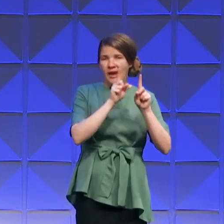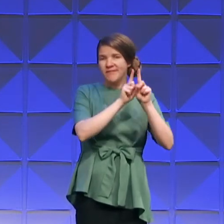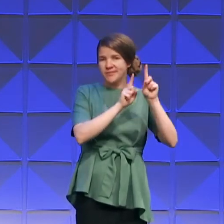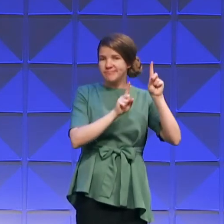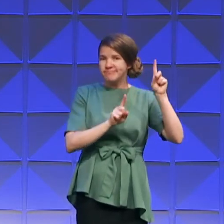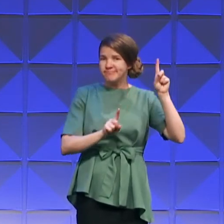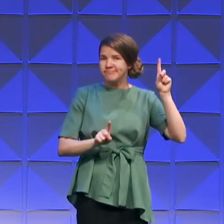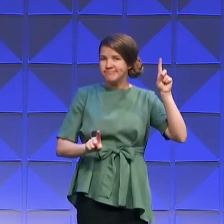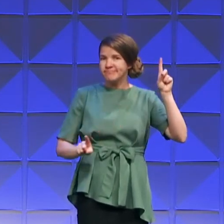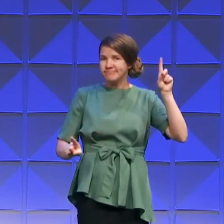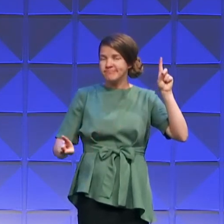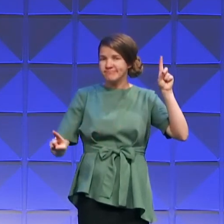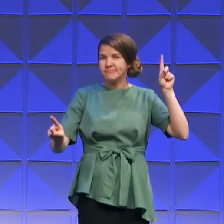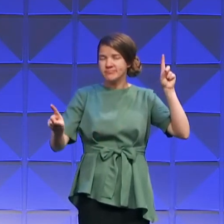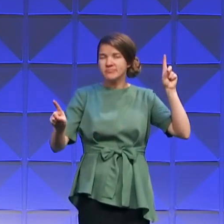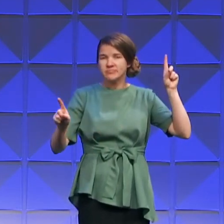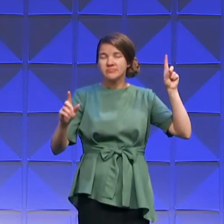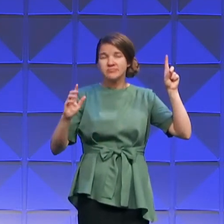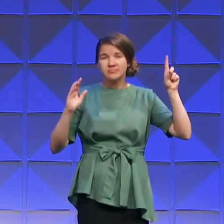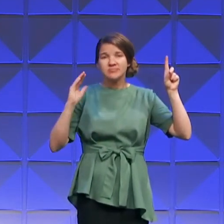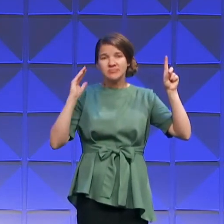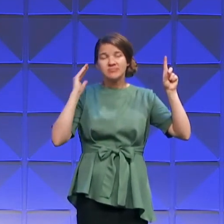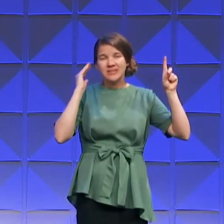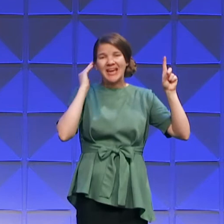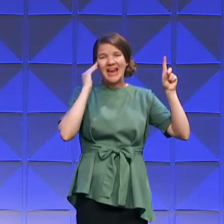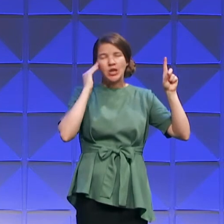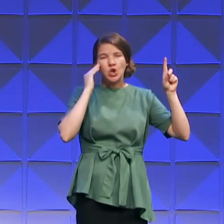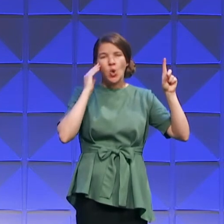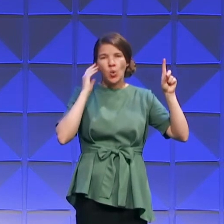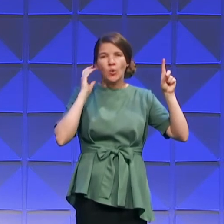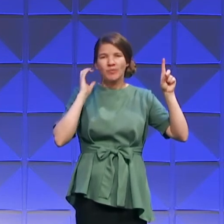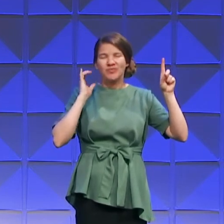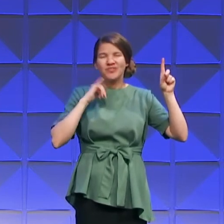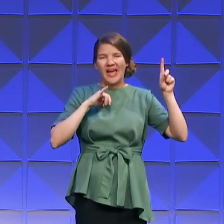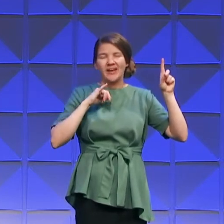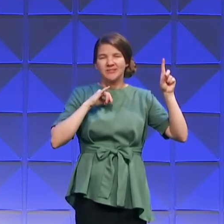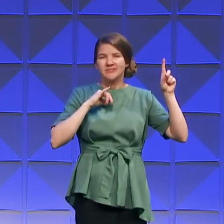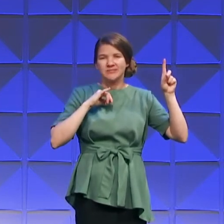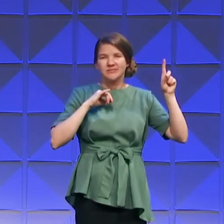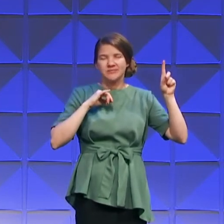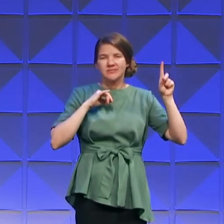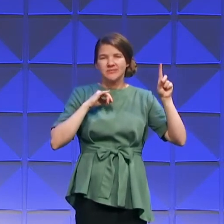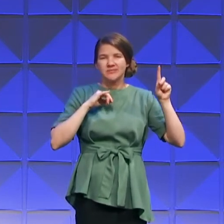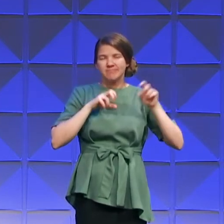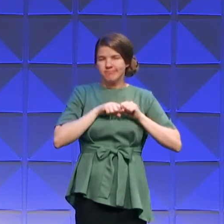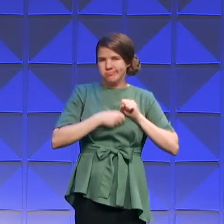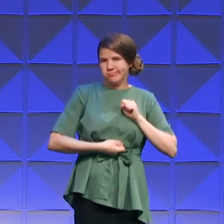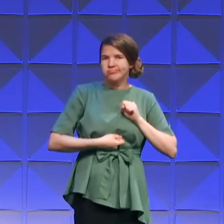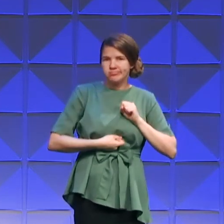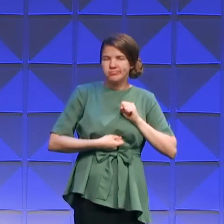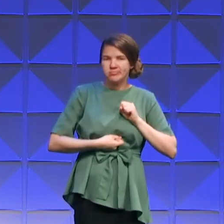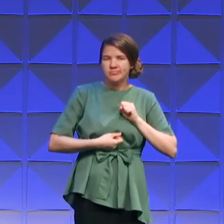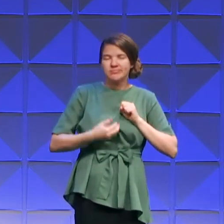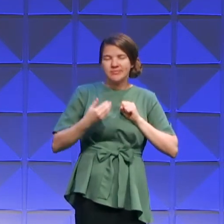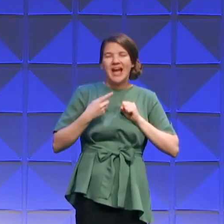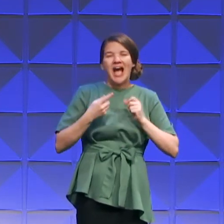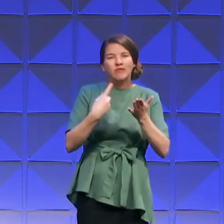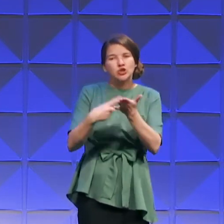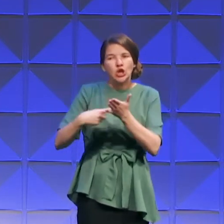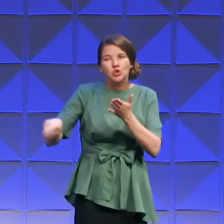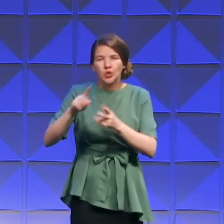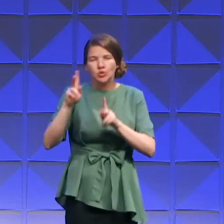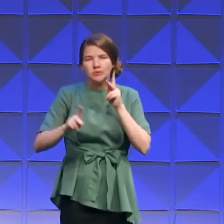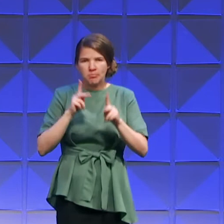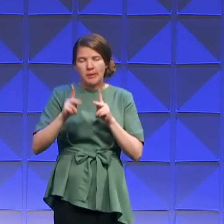And I know the misery that comes. I know that the Bible says that sin is enjoyed for a season.